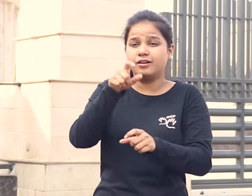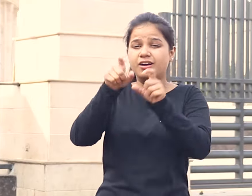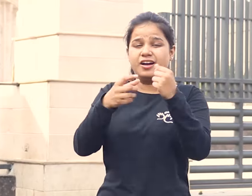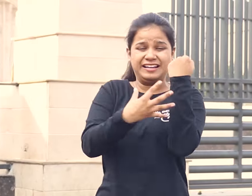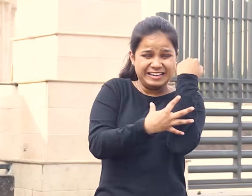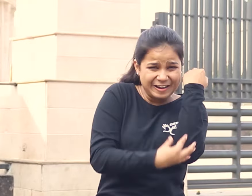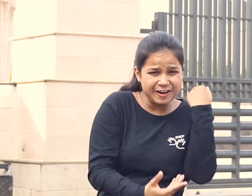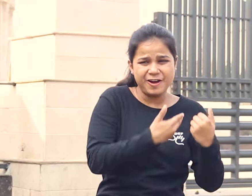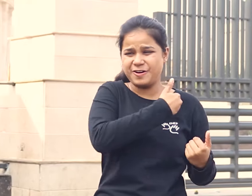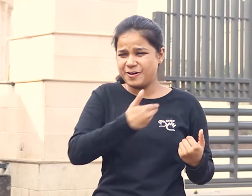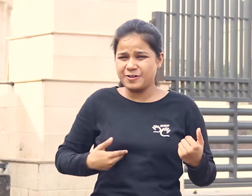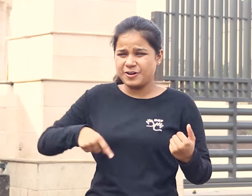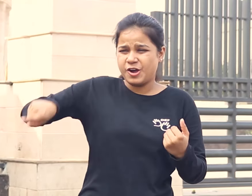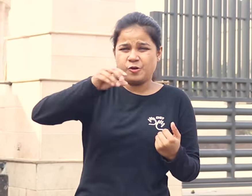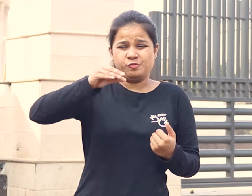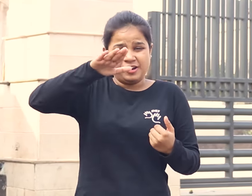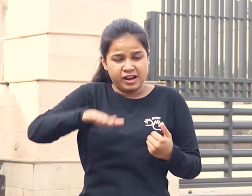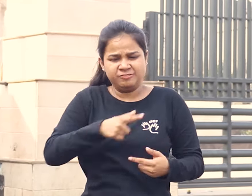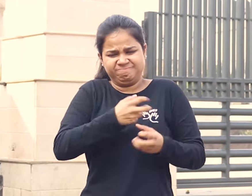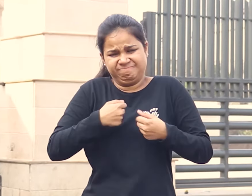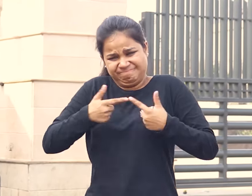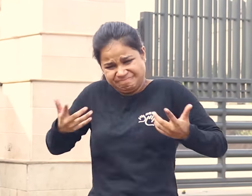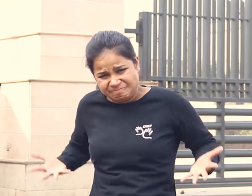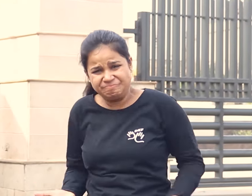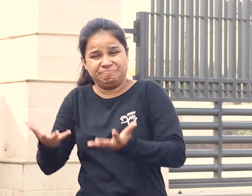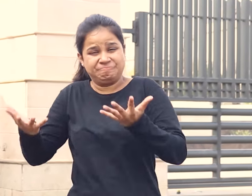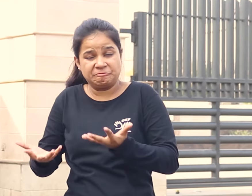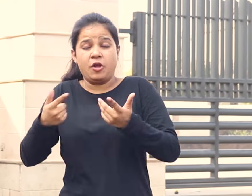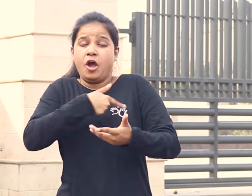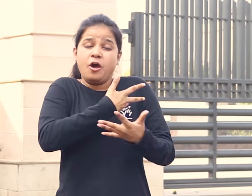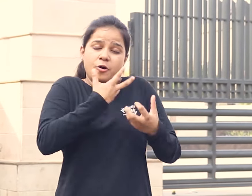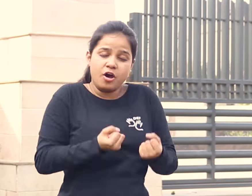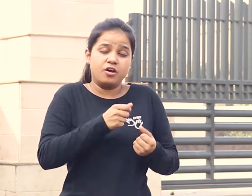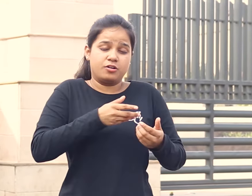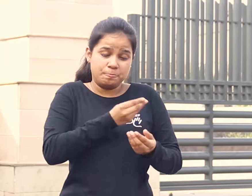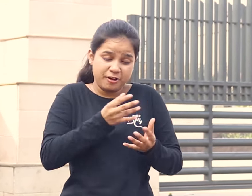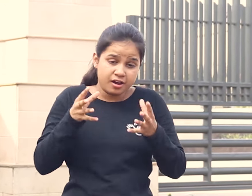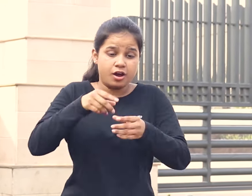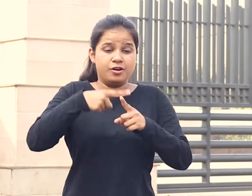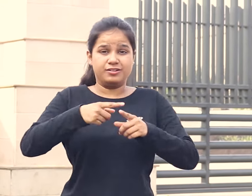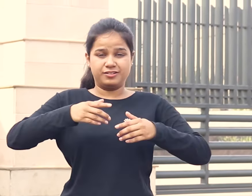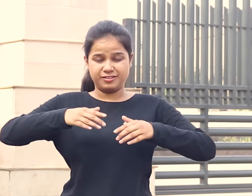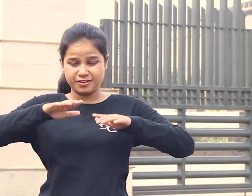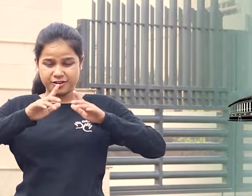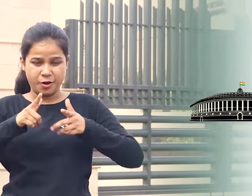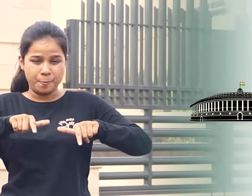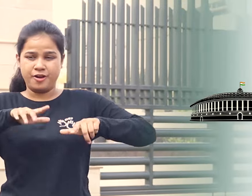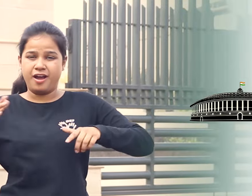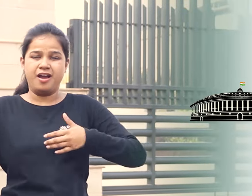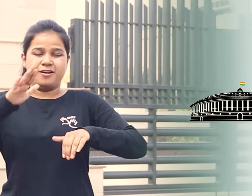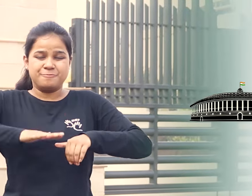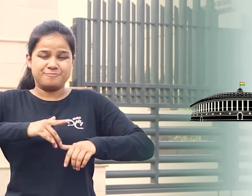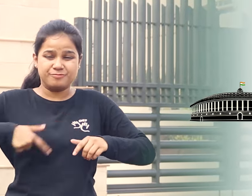of untouchability. He stood up for the rights of the poor and those belonging to the lower caste. In 1930,